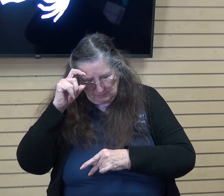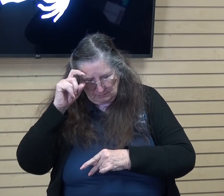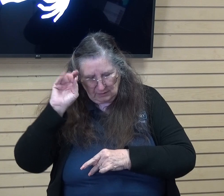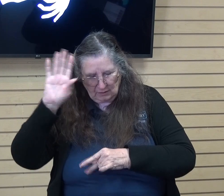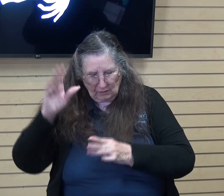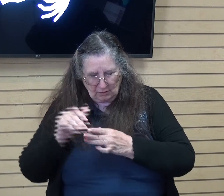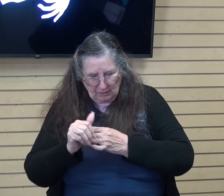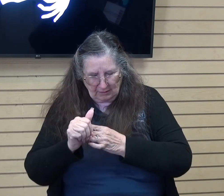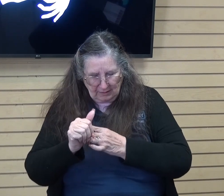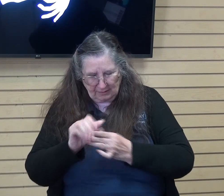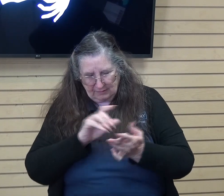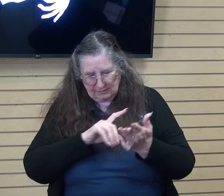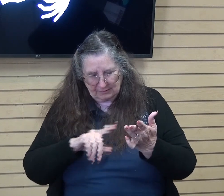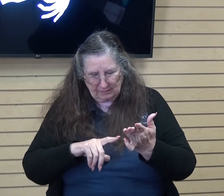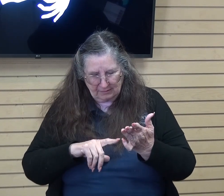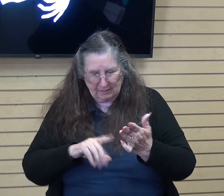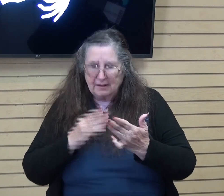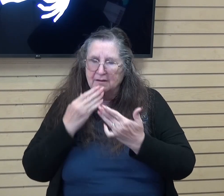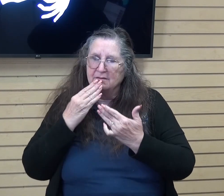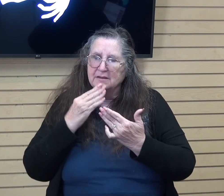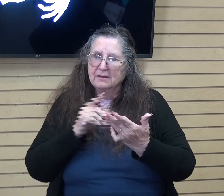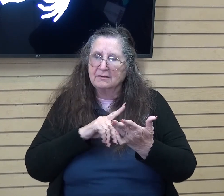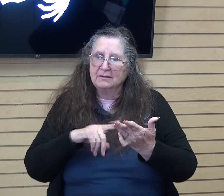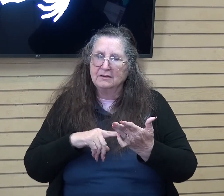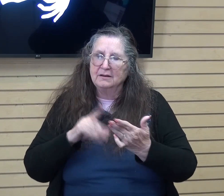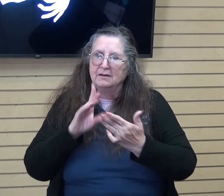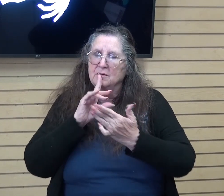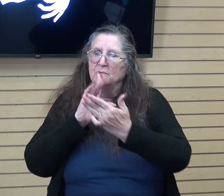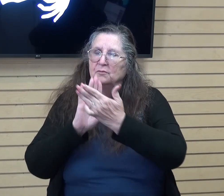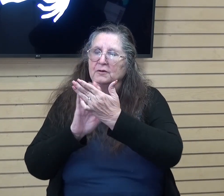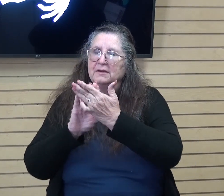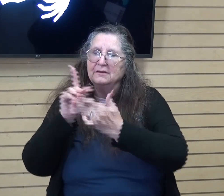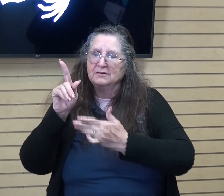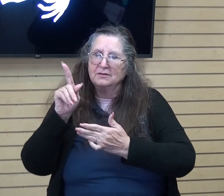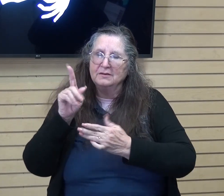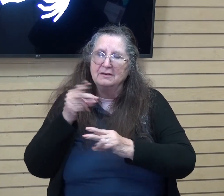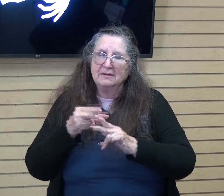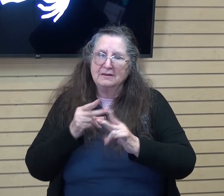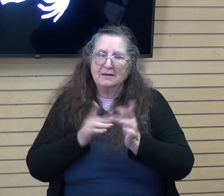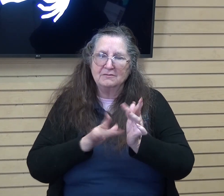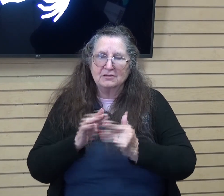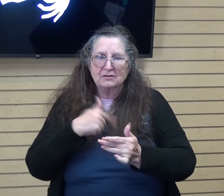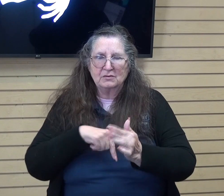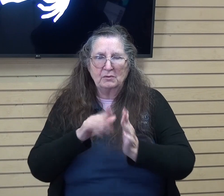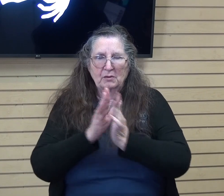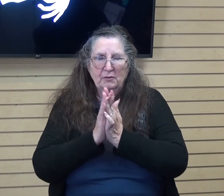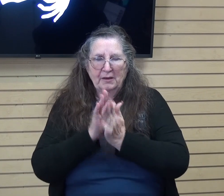guidance lord so we thank you lord we praise you and it's in jesus name we pray amen name amen